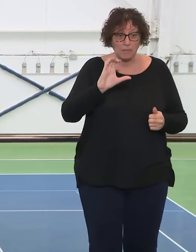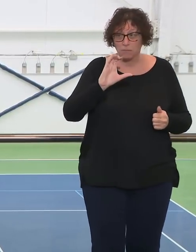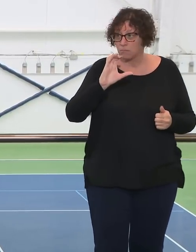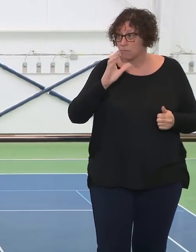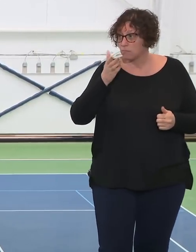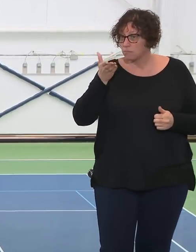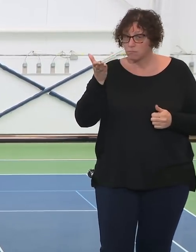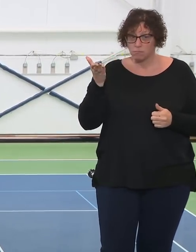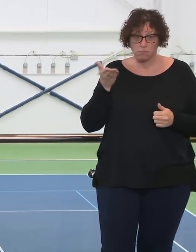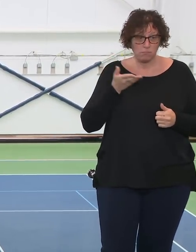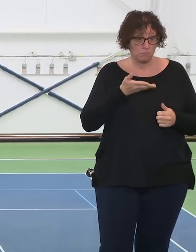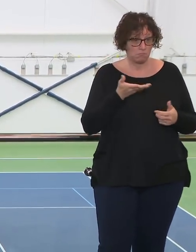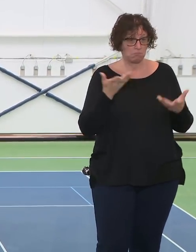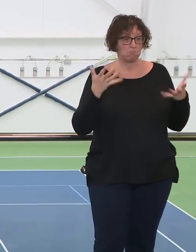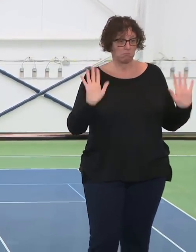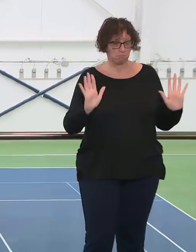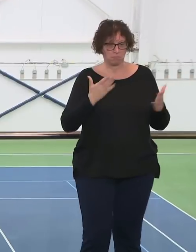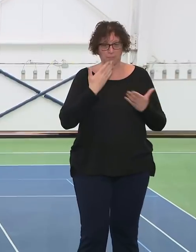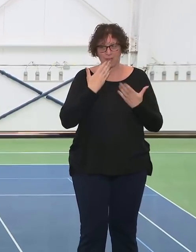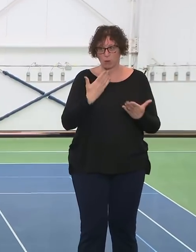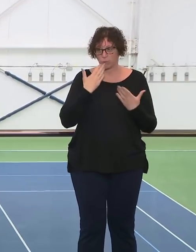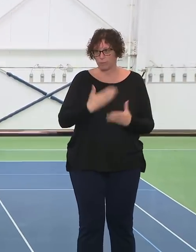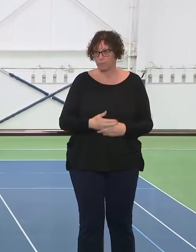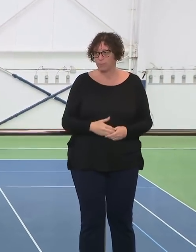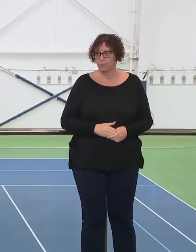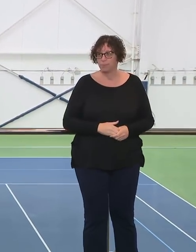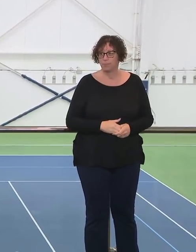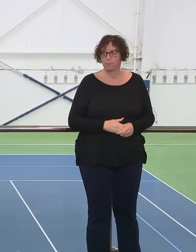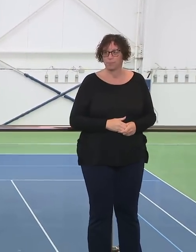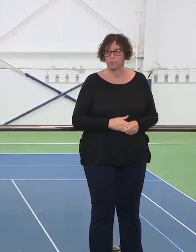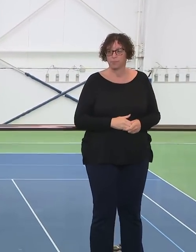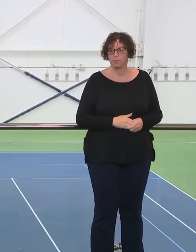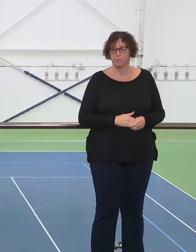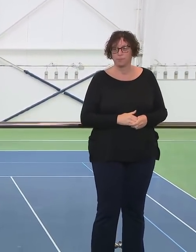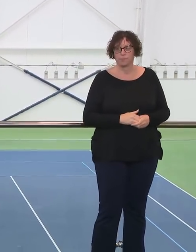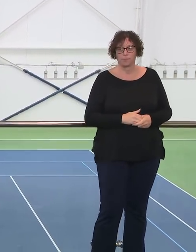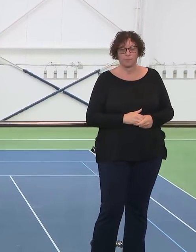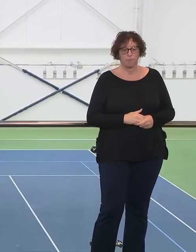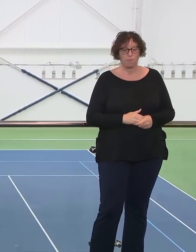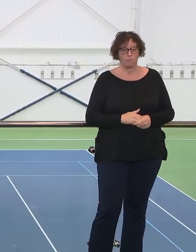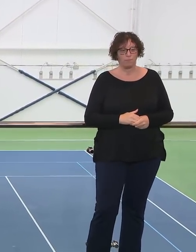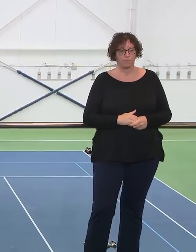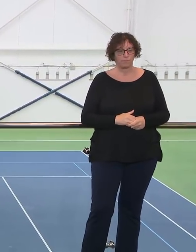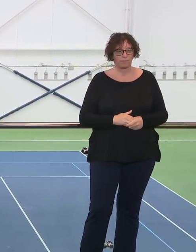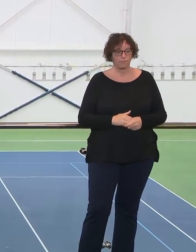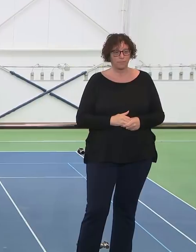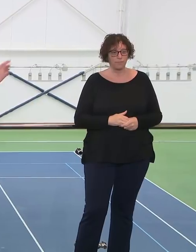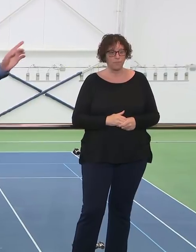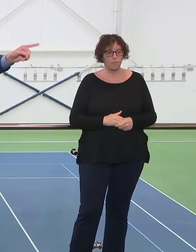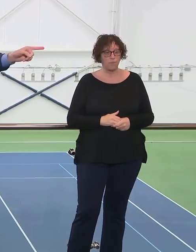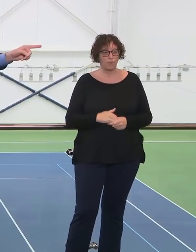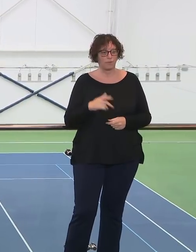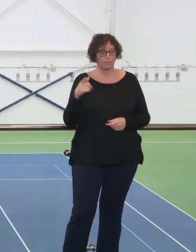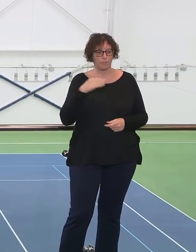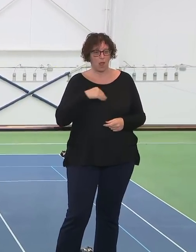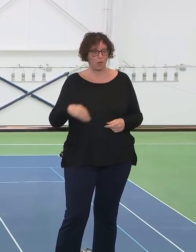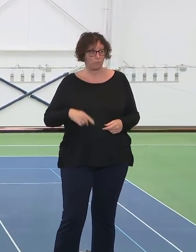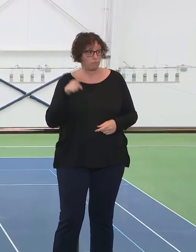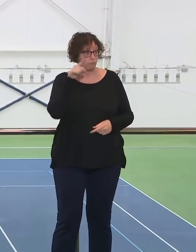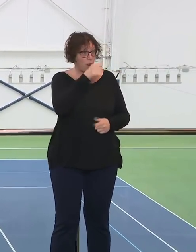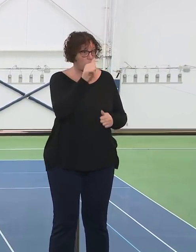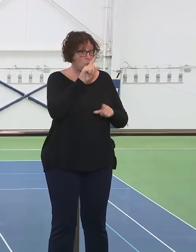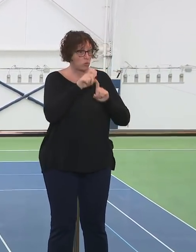go around, you go here, I'll go here. Everyone switch around. Okay, let me get other questions. Go ahead.